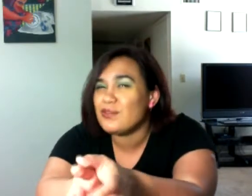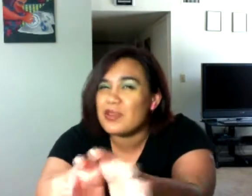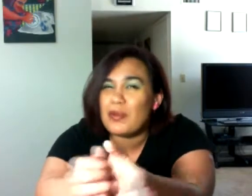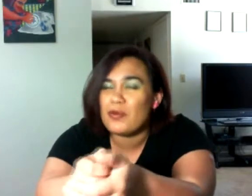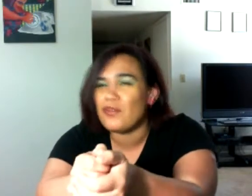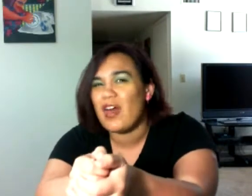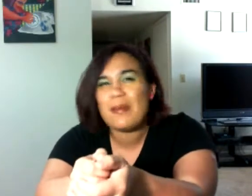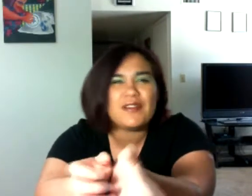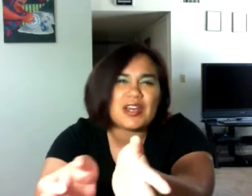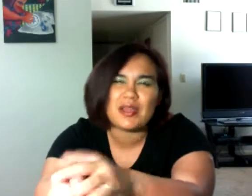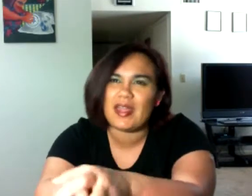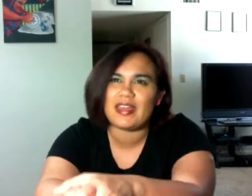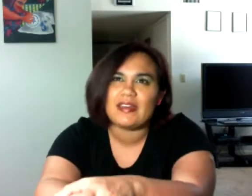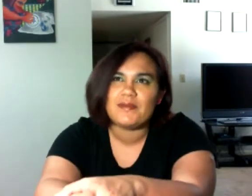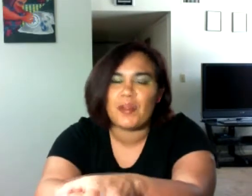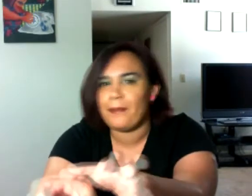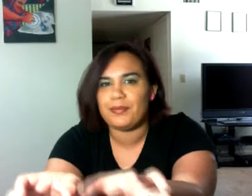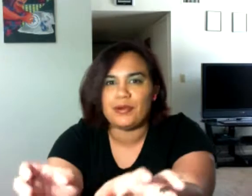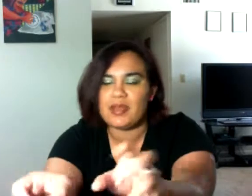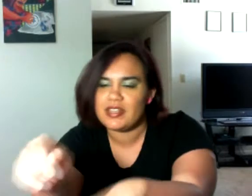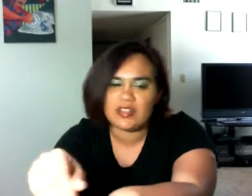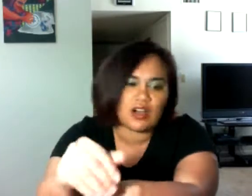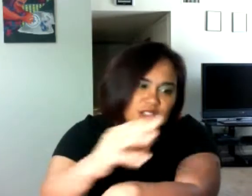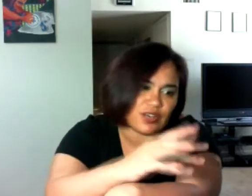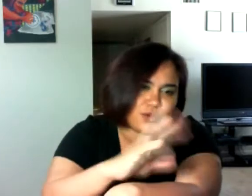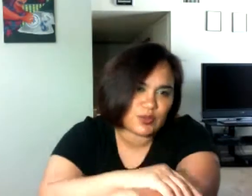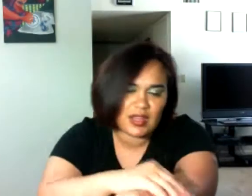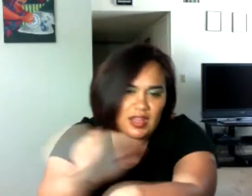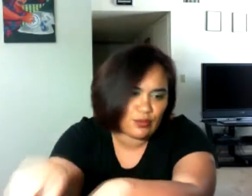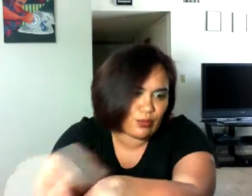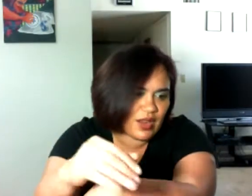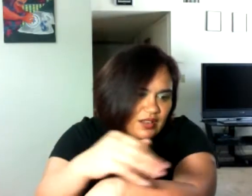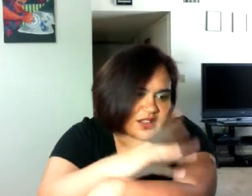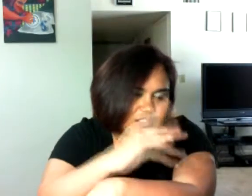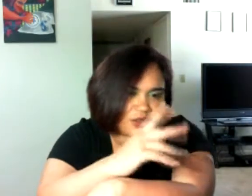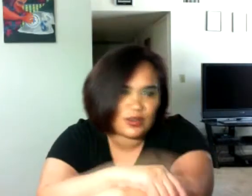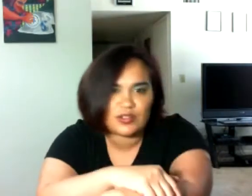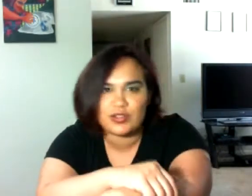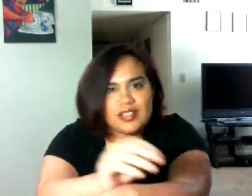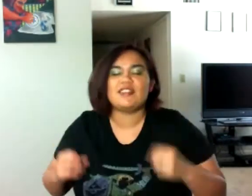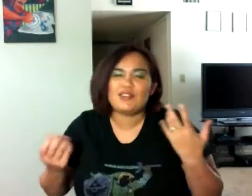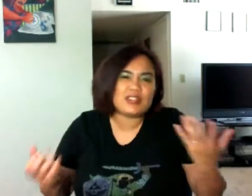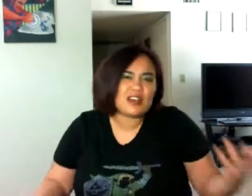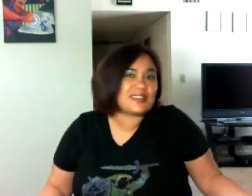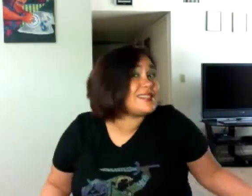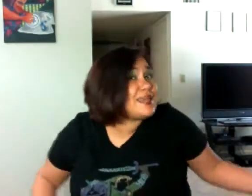don't really approve of that, but if you're talking about like the Purina dog shows where they like run, they do their little tricks, those dogs seem